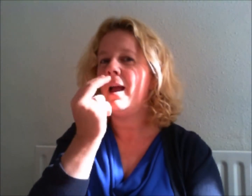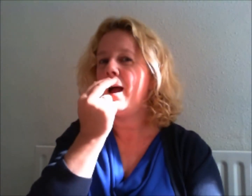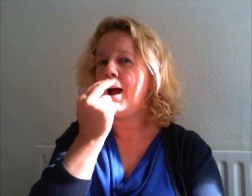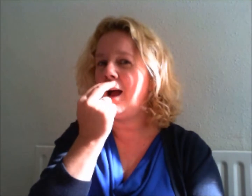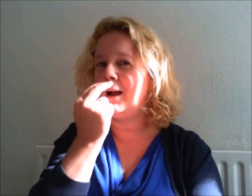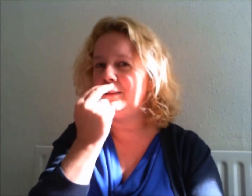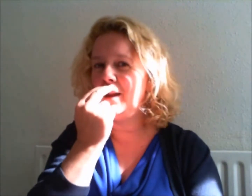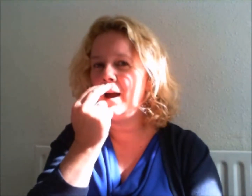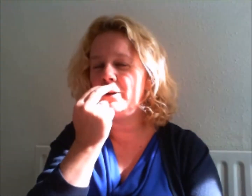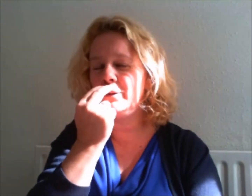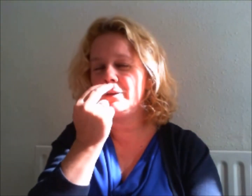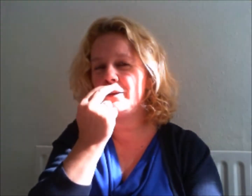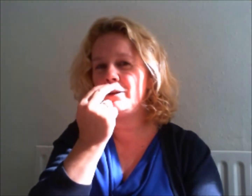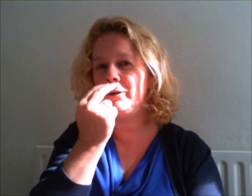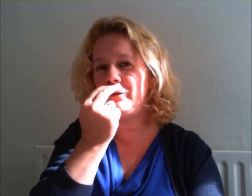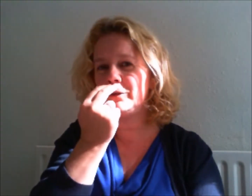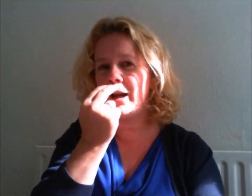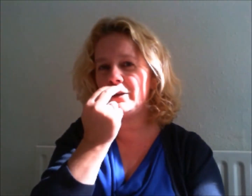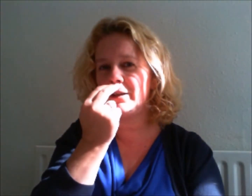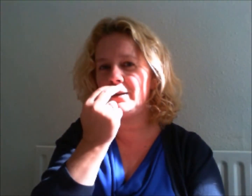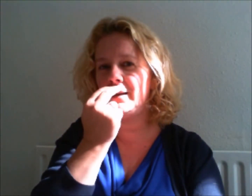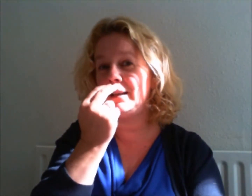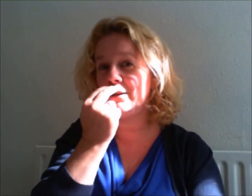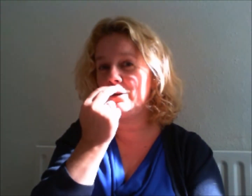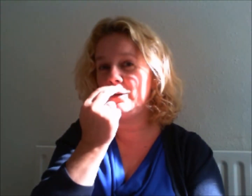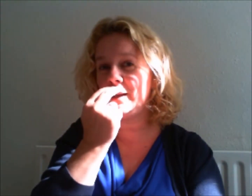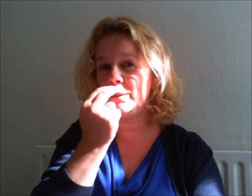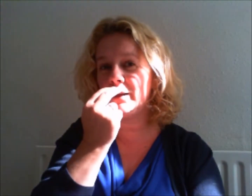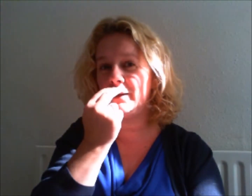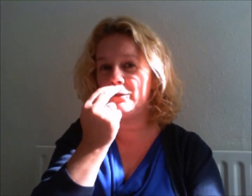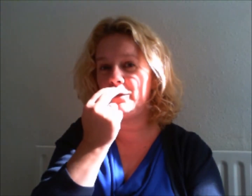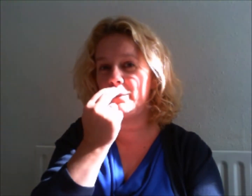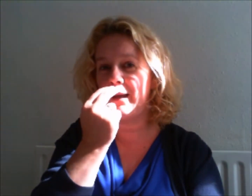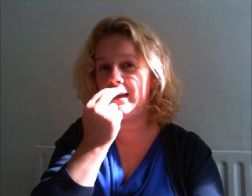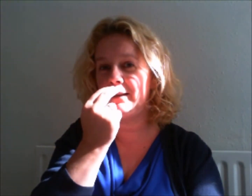I know that the law of attraction is always working for me.